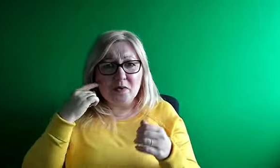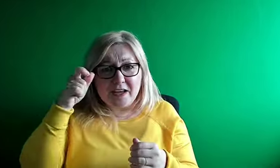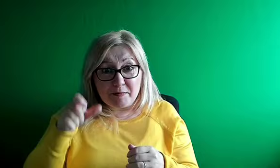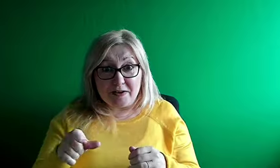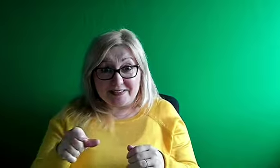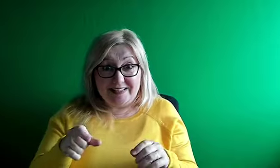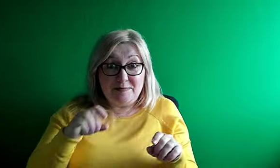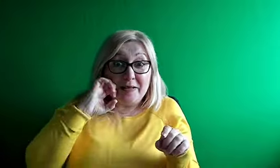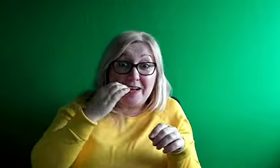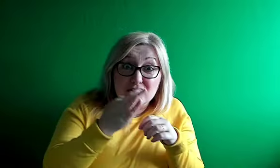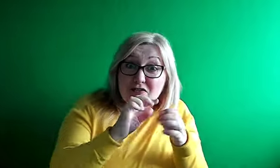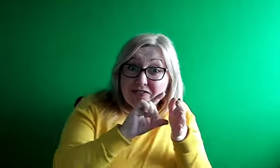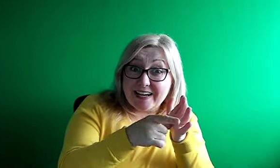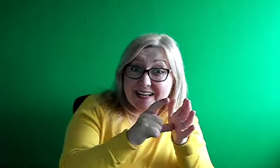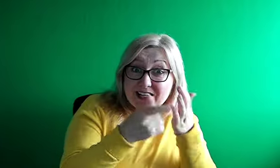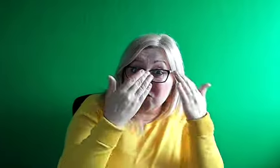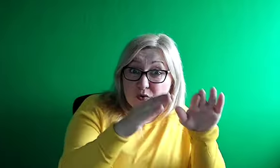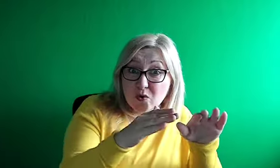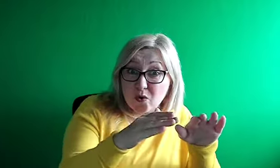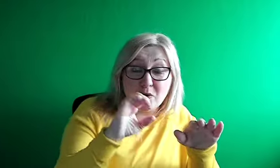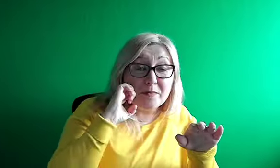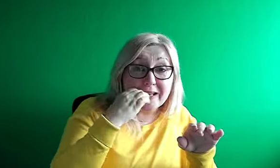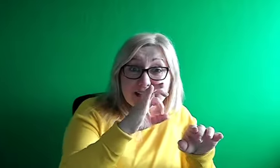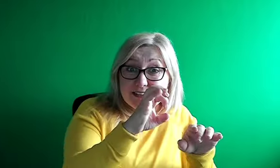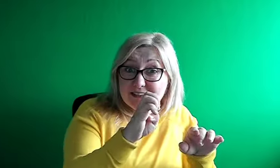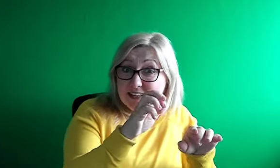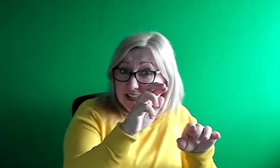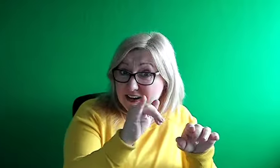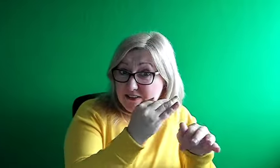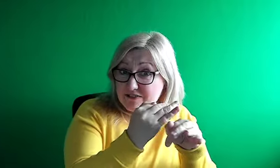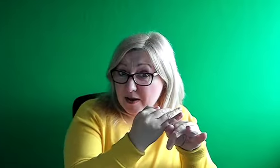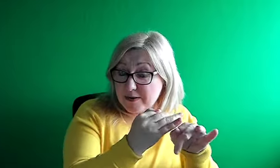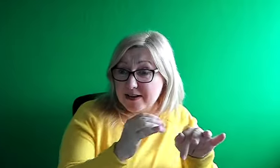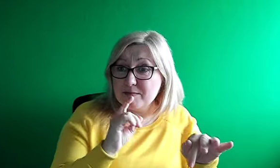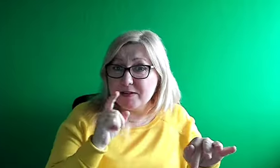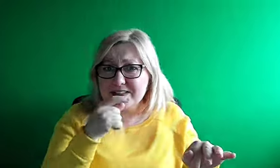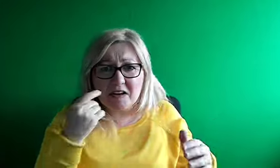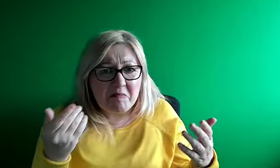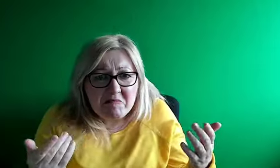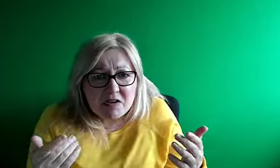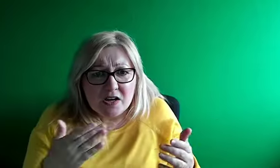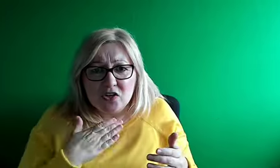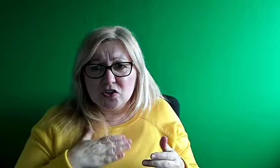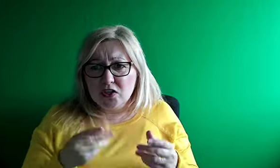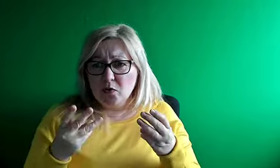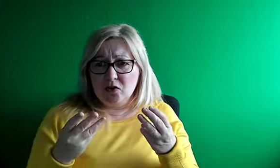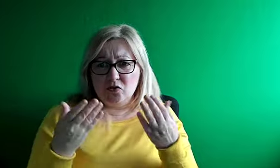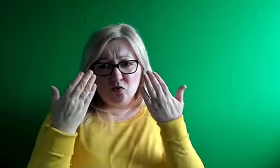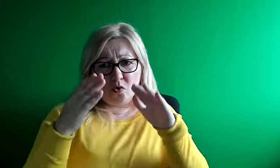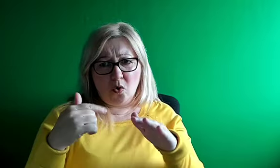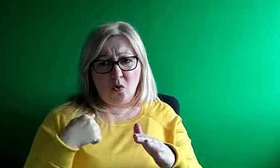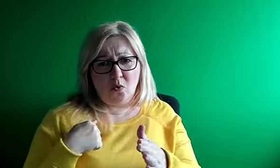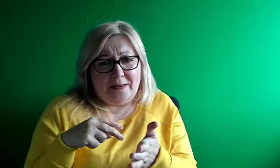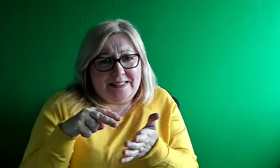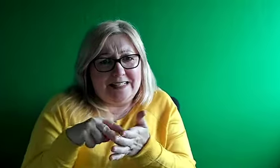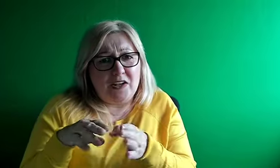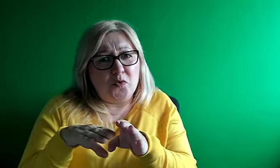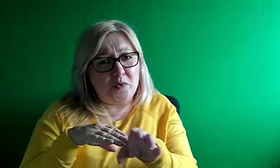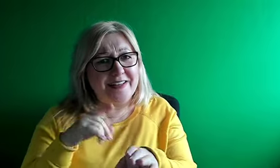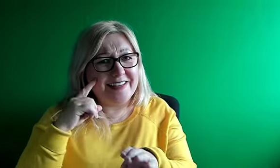a deaf person, and just show us on the right-lates, and we will create a country that, you know, where